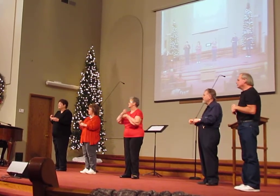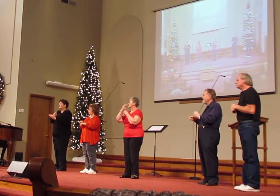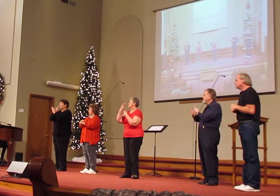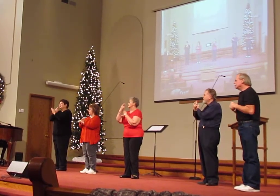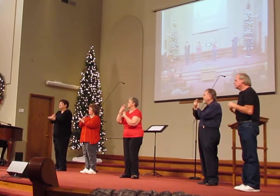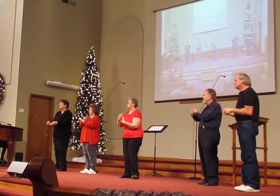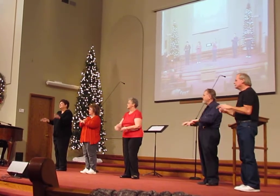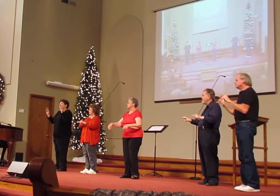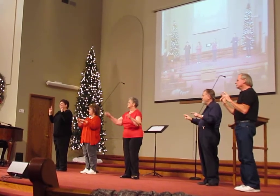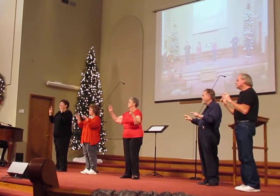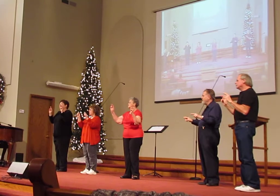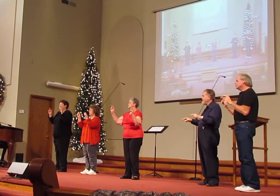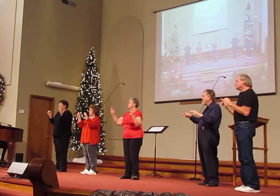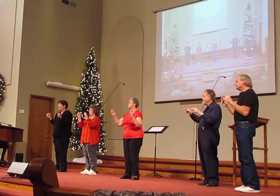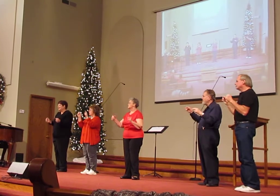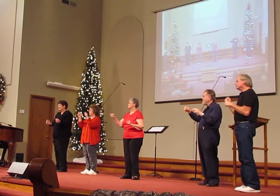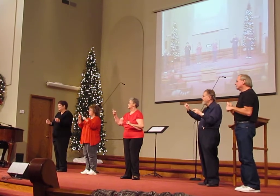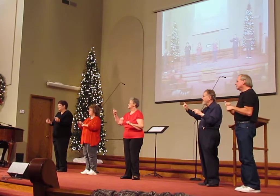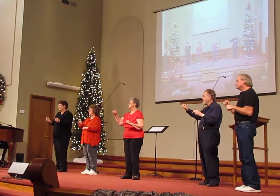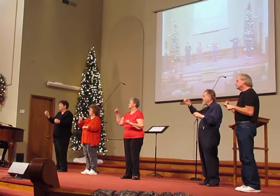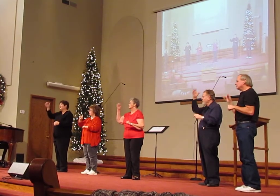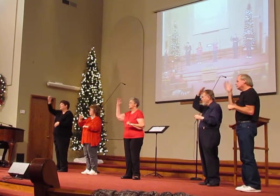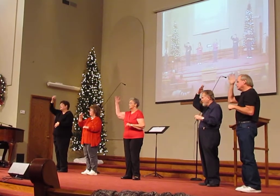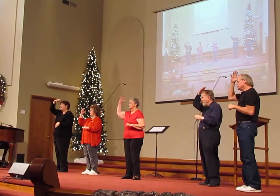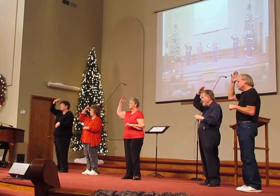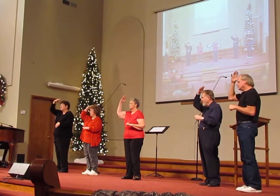redeeming grace.